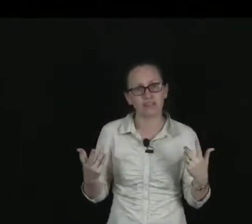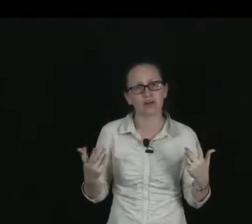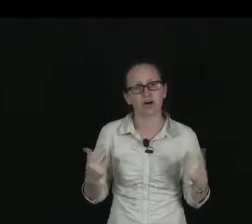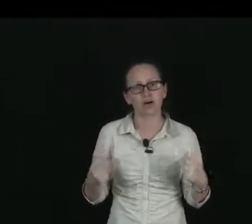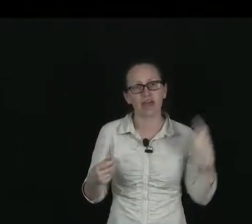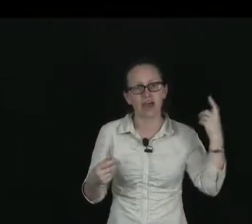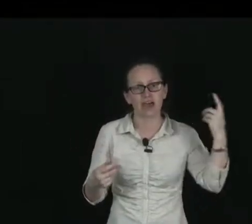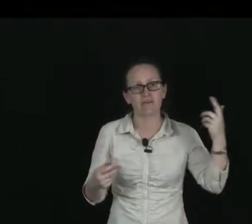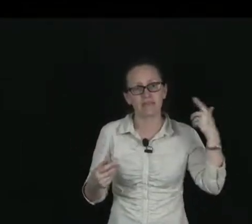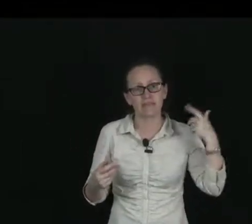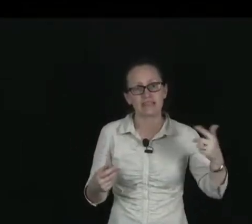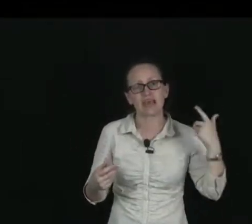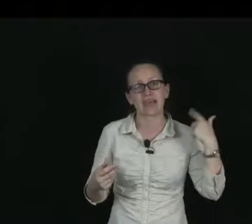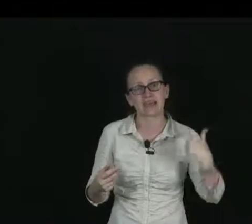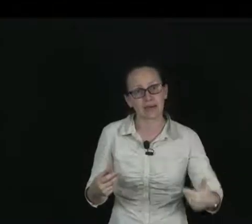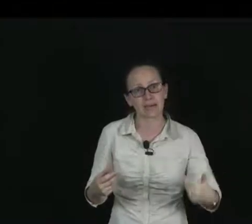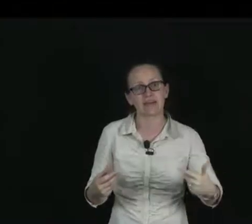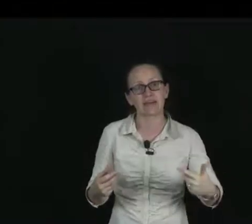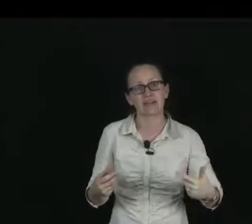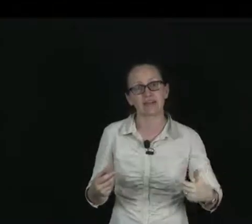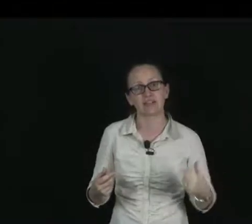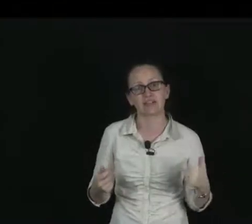of alpha, beta, and gamma radiation.